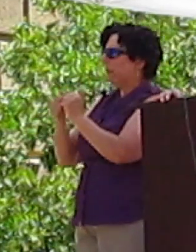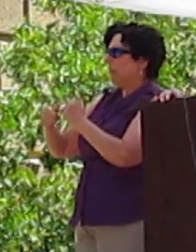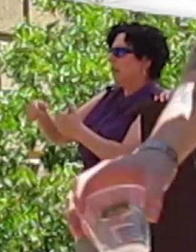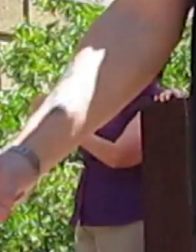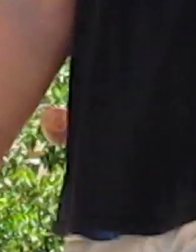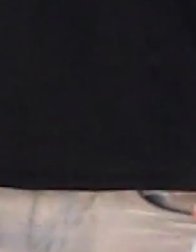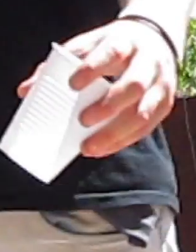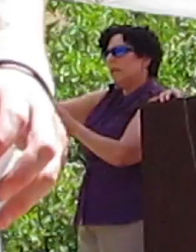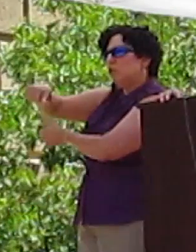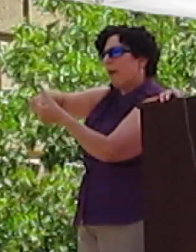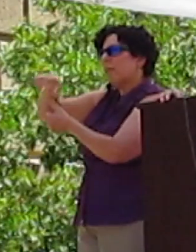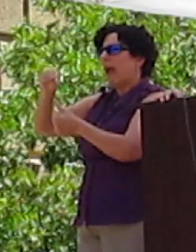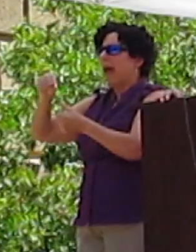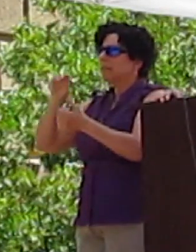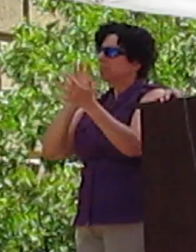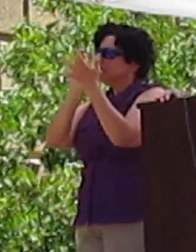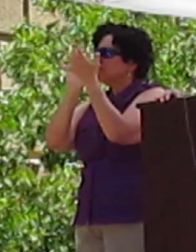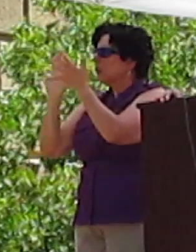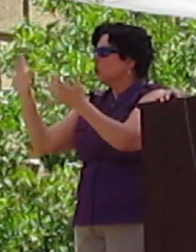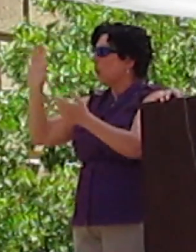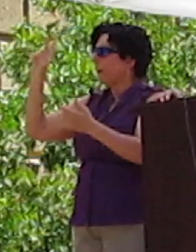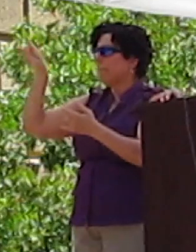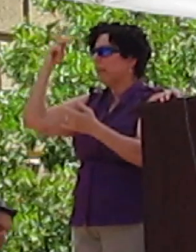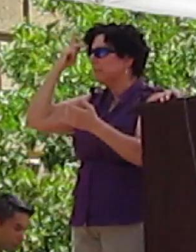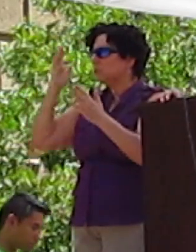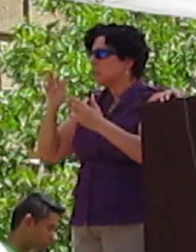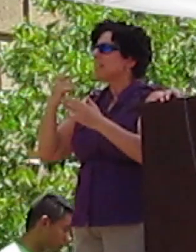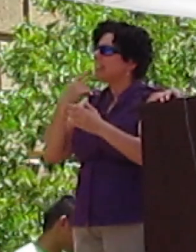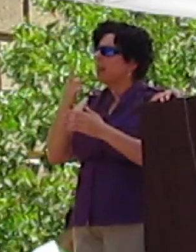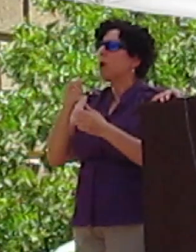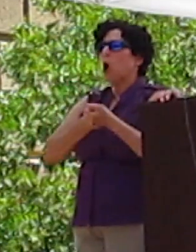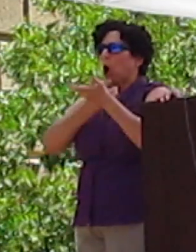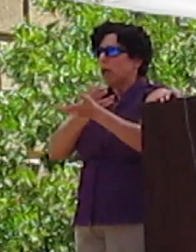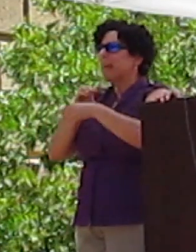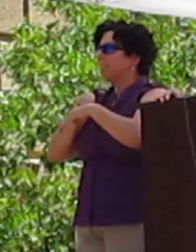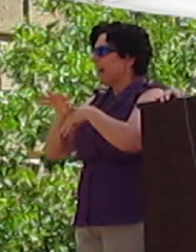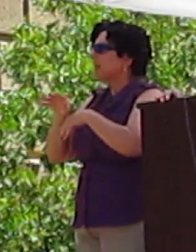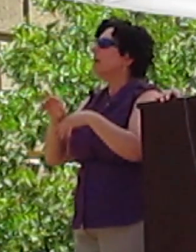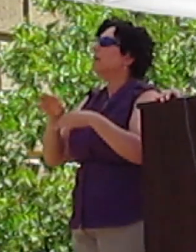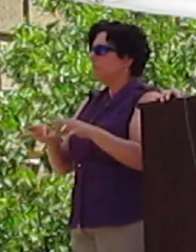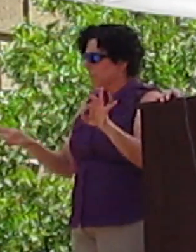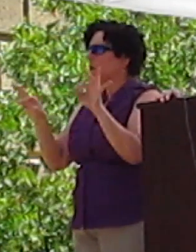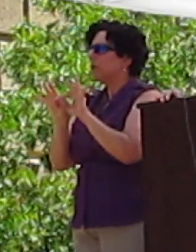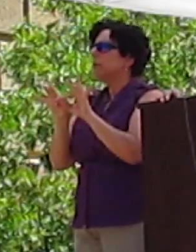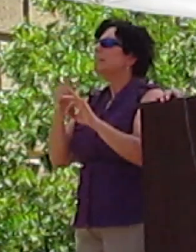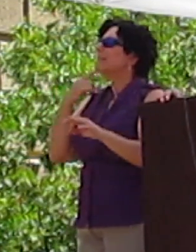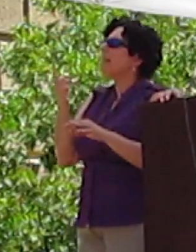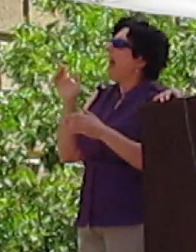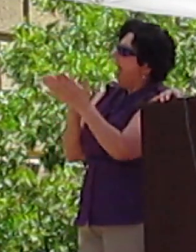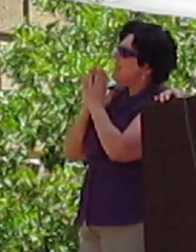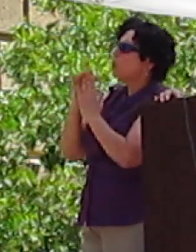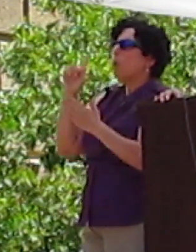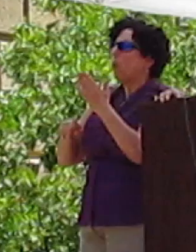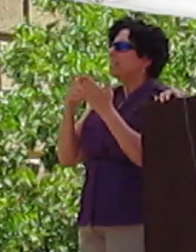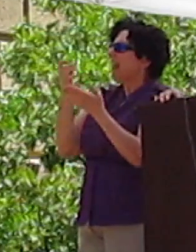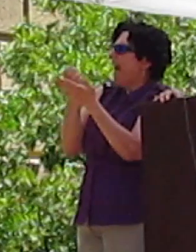out to your representatives at all levels. tell them cause and effect matters. Ask them what is the evidence that